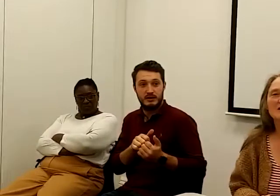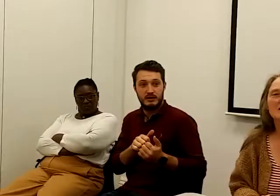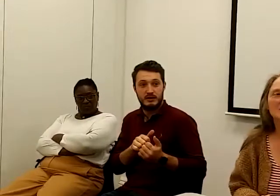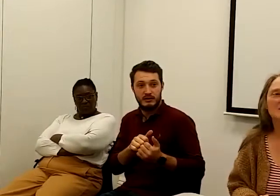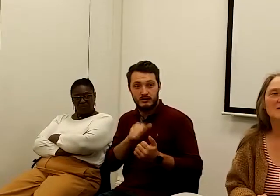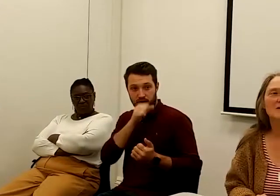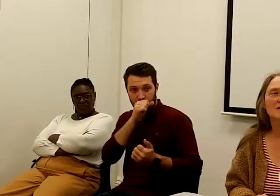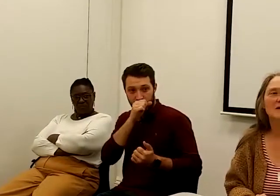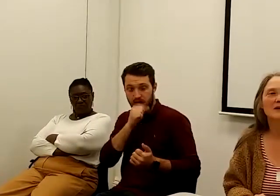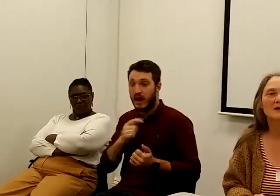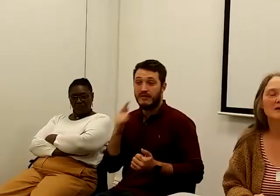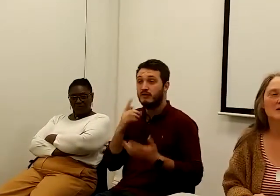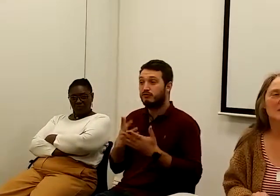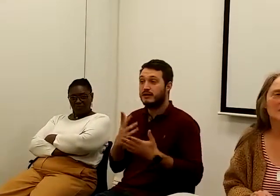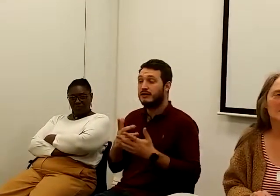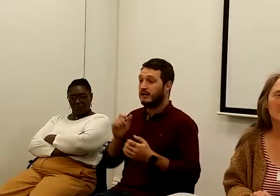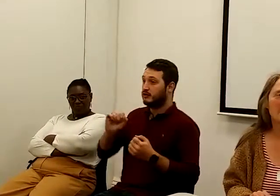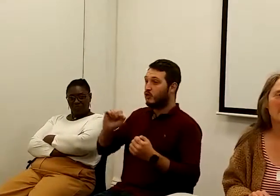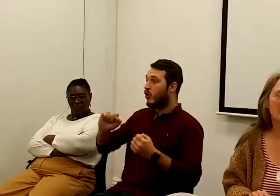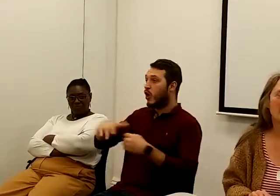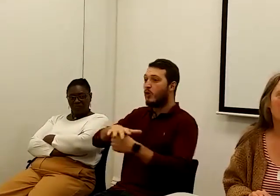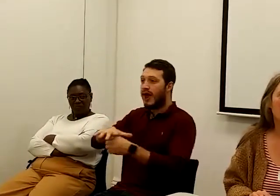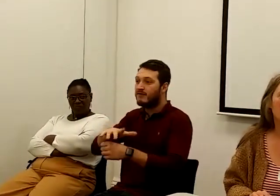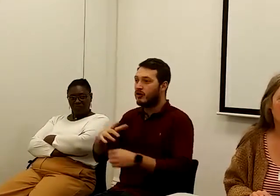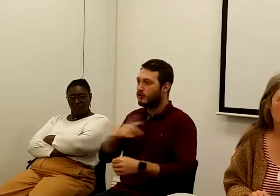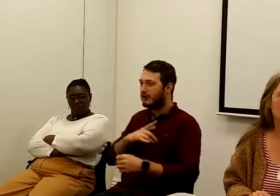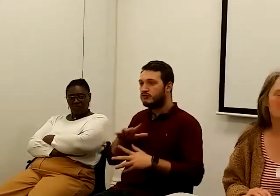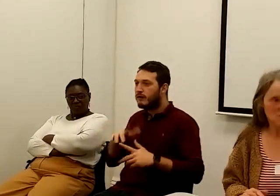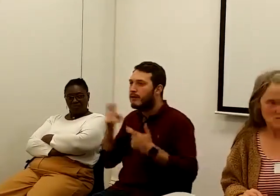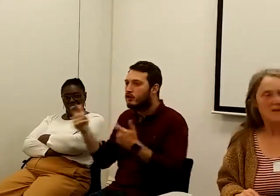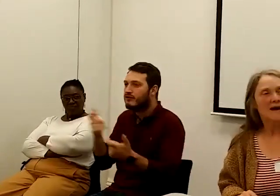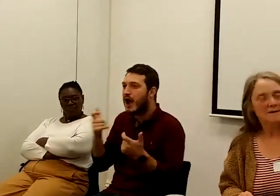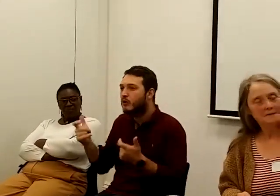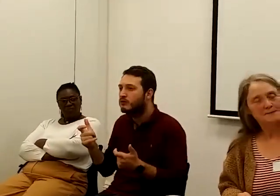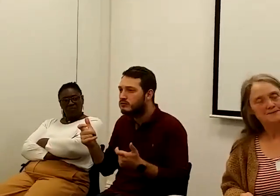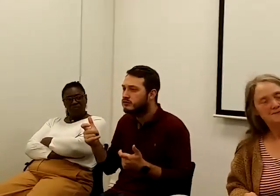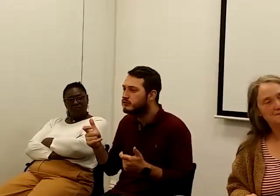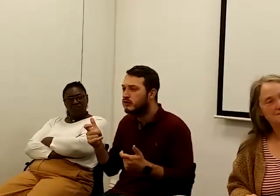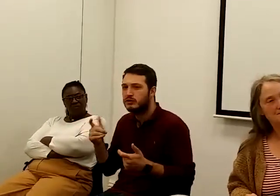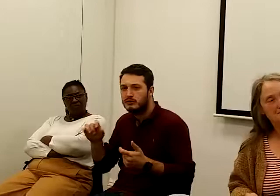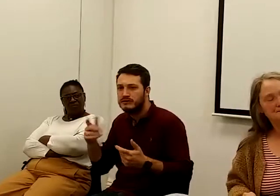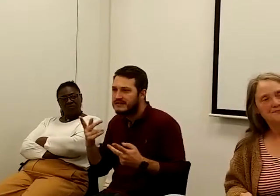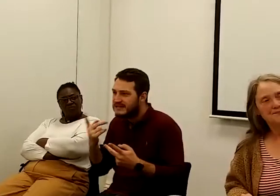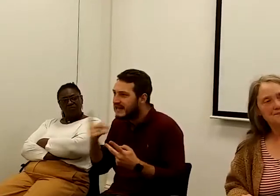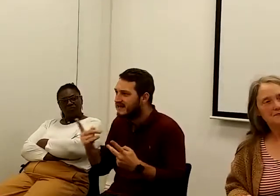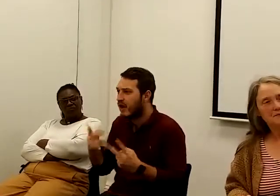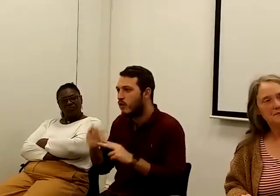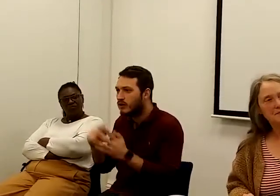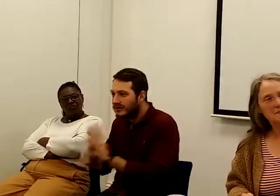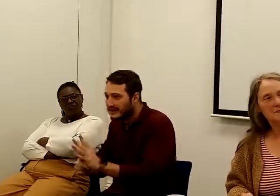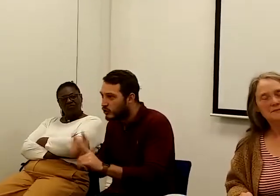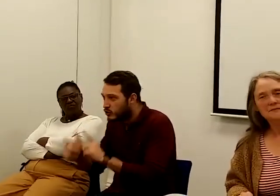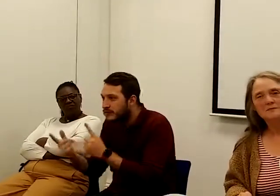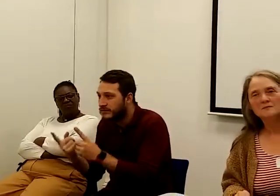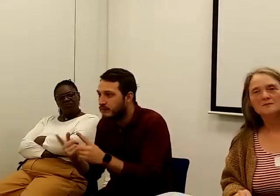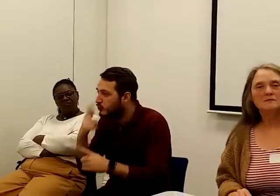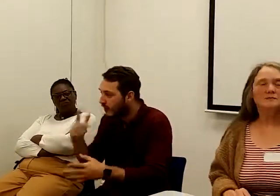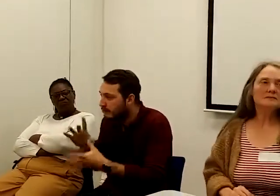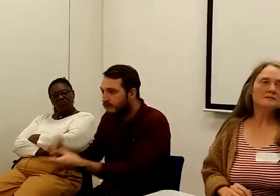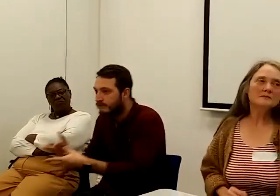anything else is going on in your areas in December 2nd, which is the March 20th day of action and the fall mention. So we'll certainly understand that. Just to come back on that